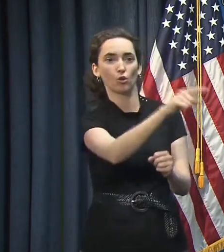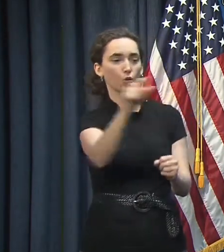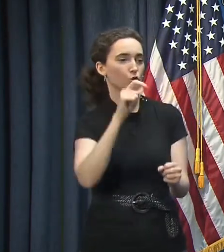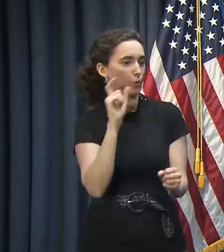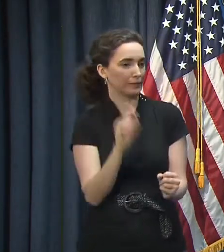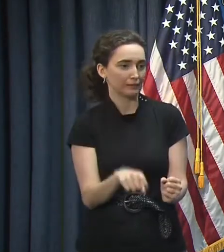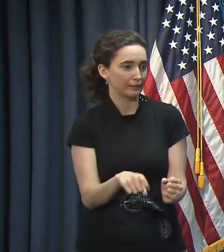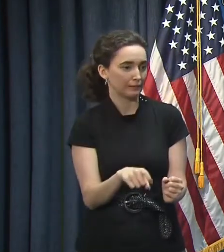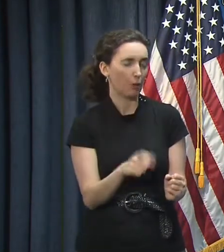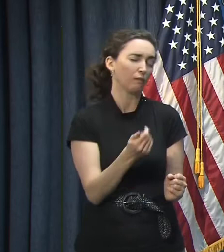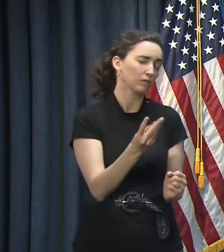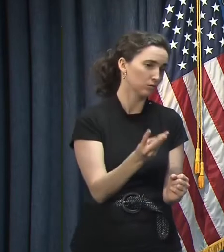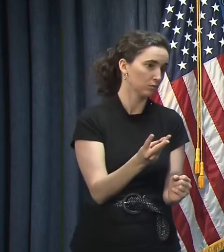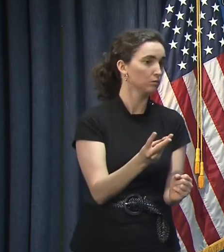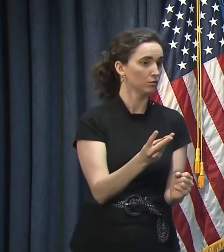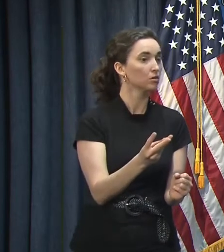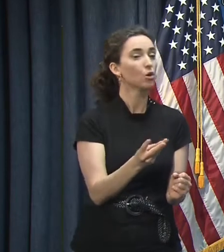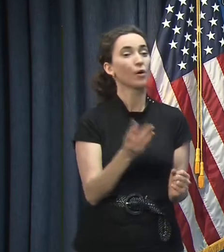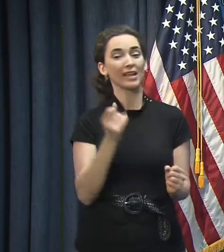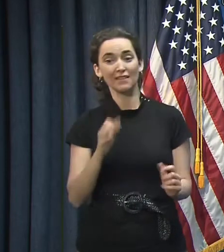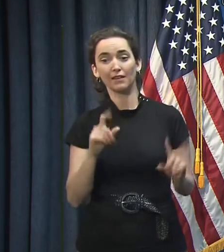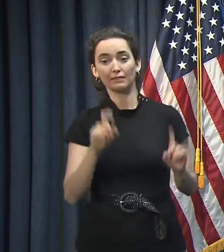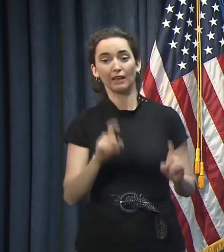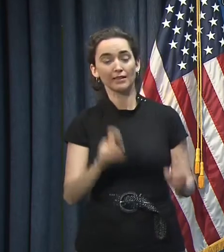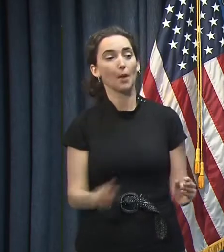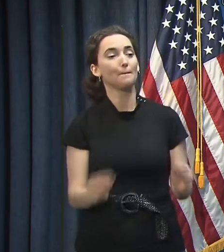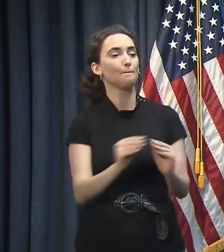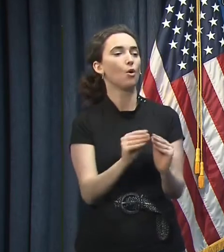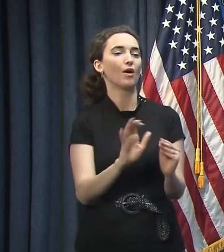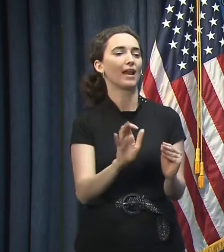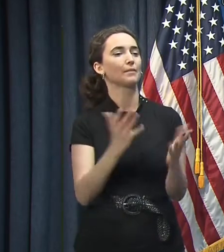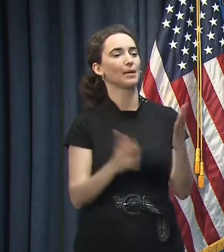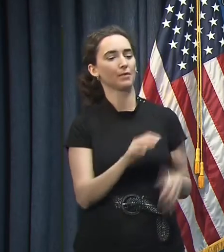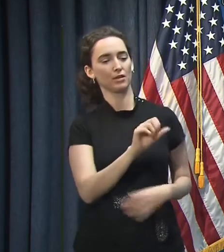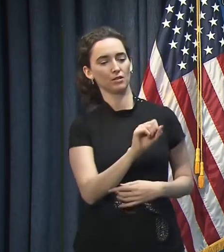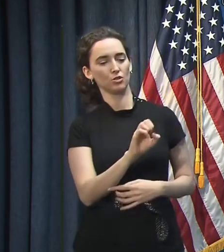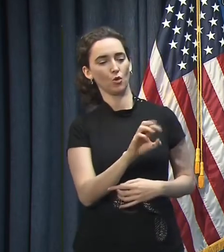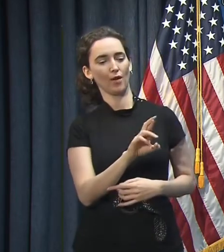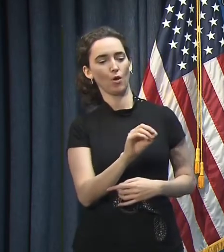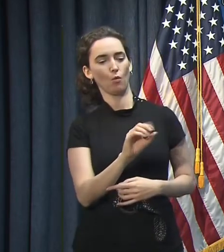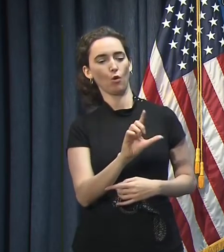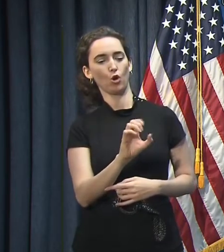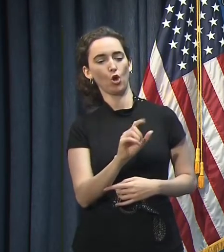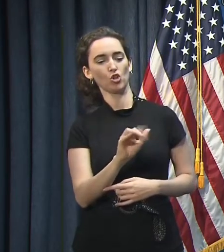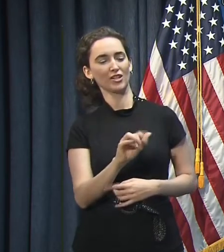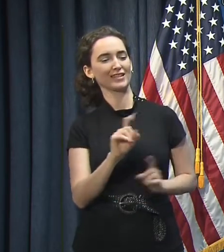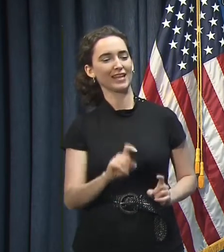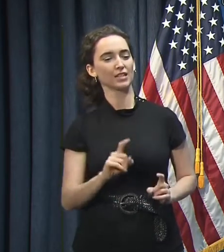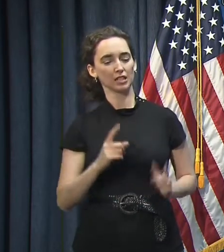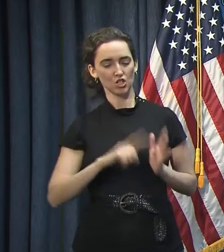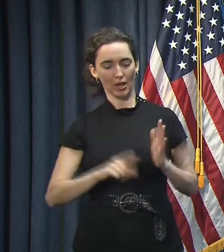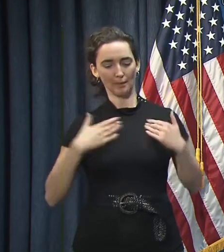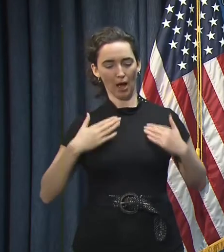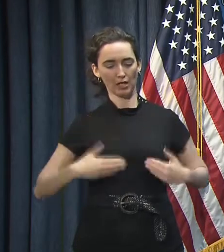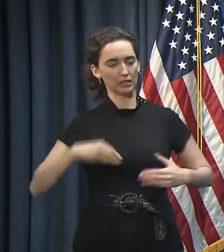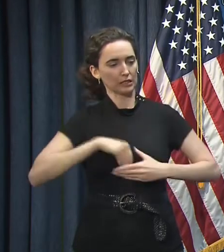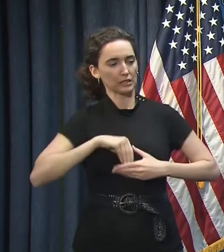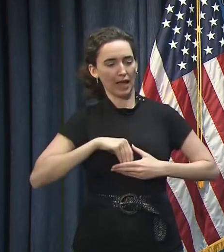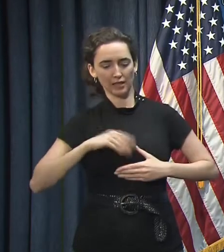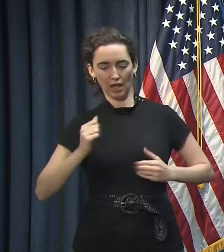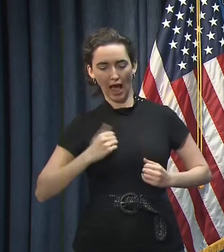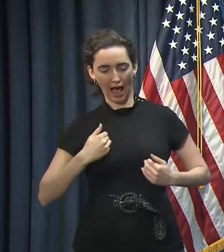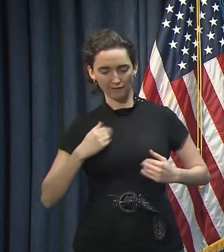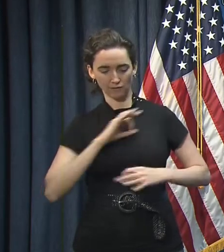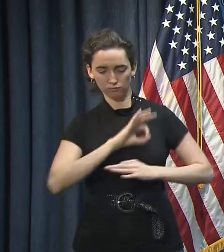testing that we will do might involve more things like the serology testing, for example, for antibodies. But